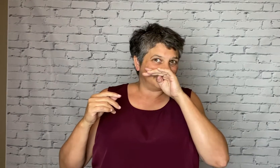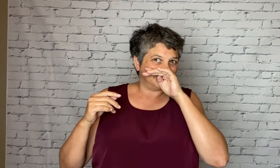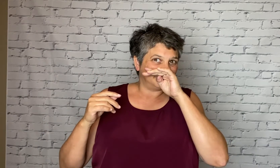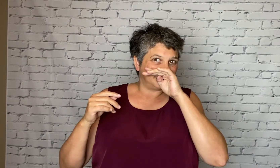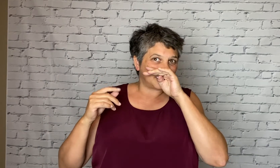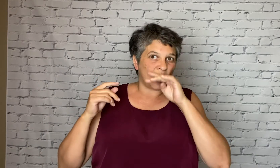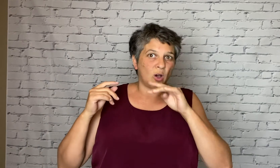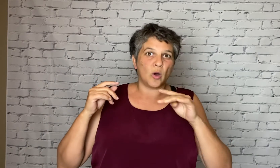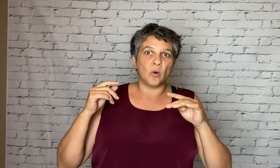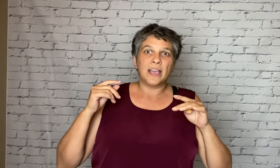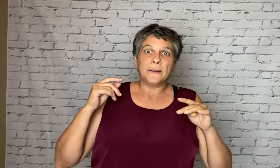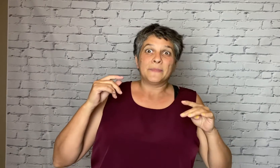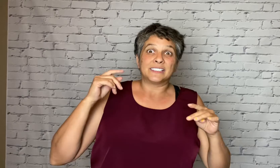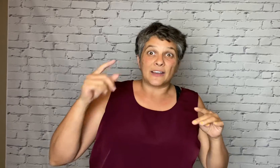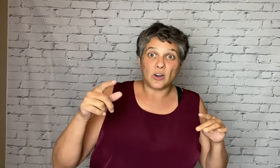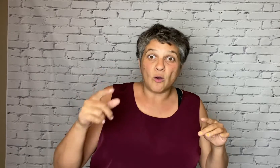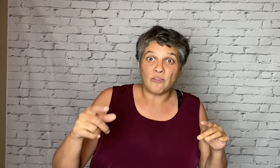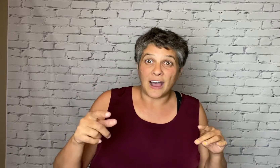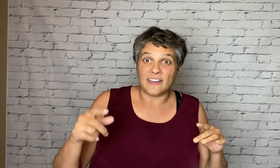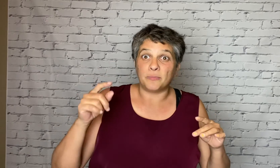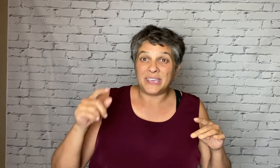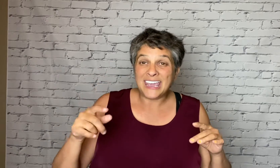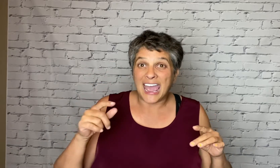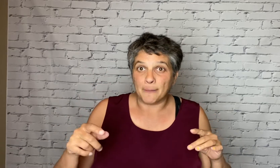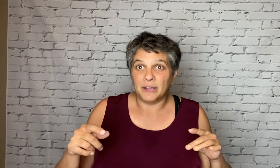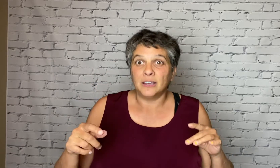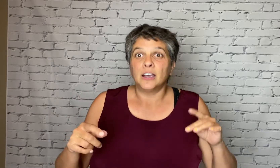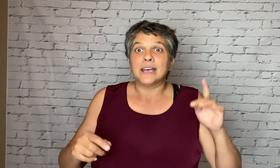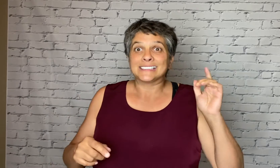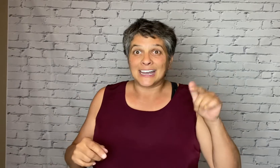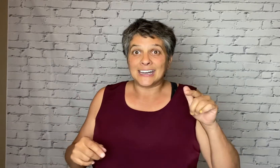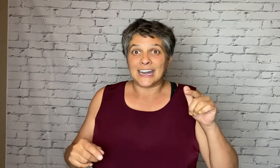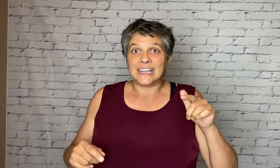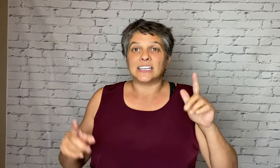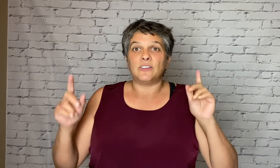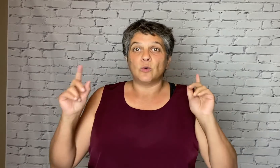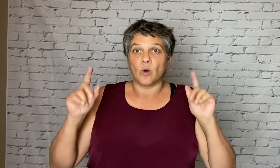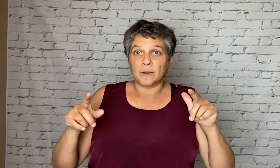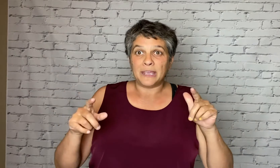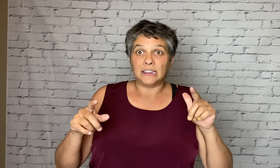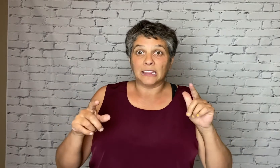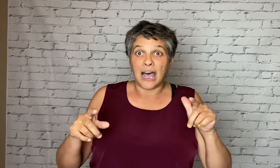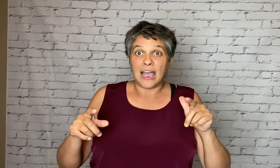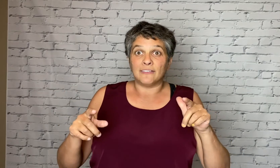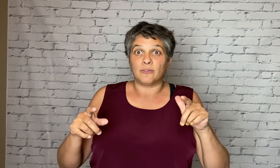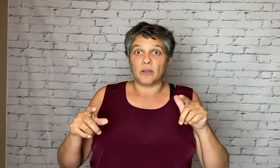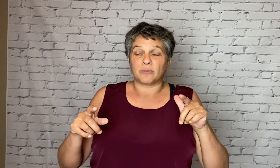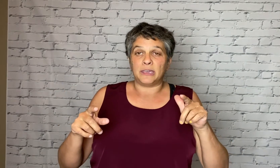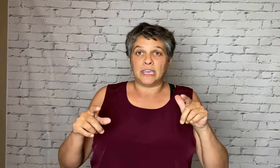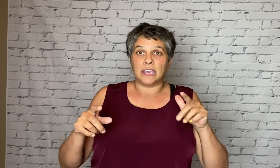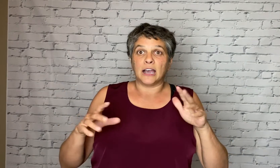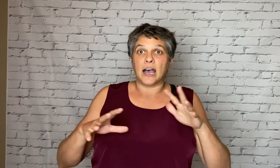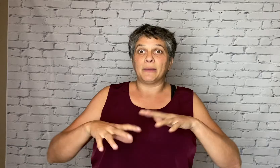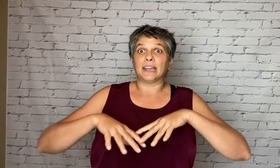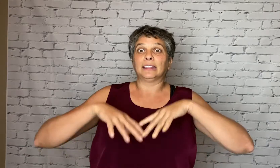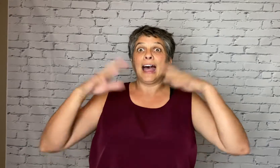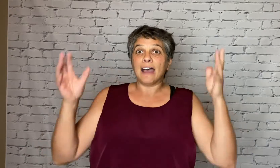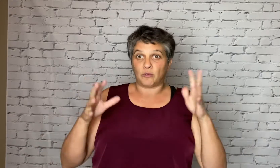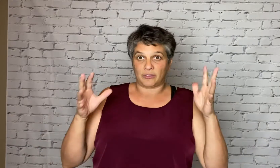so 7 0 5 p.m Sunday nights if you want to be live with me um and laugh with